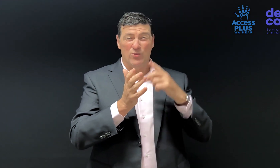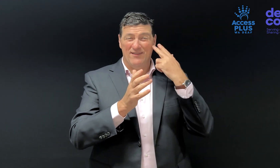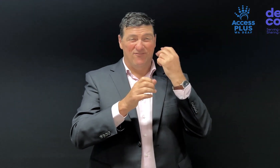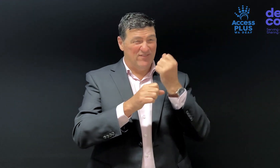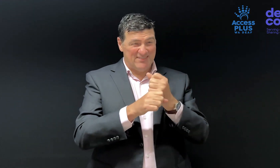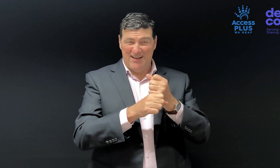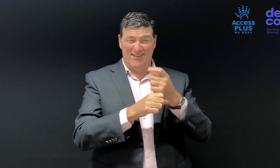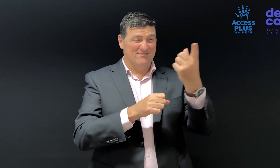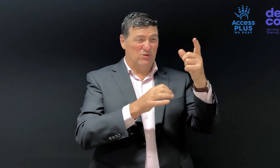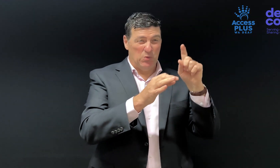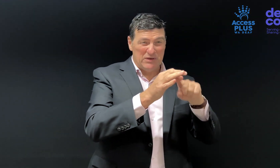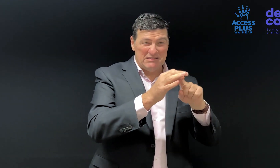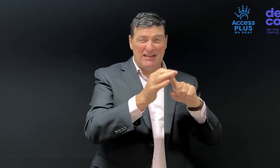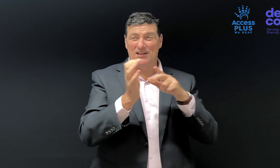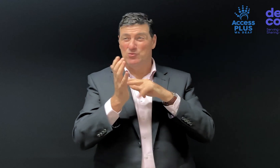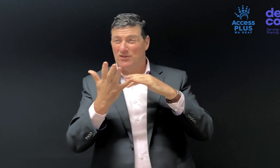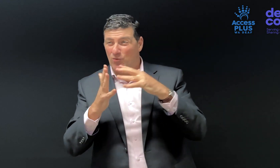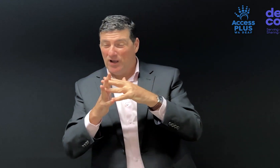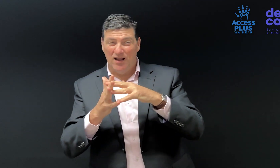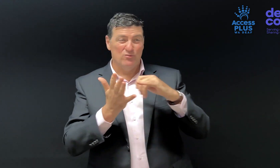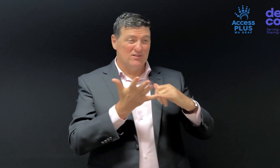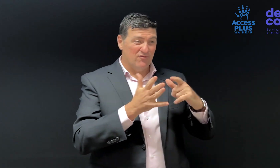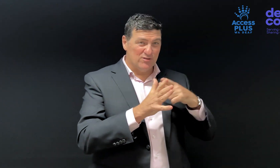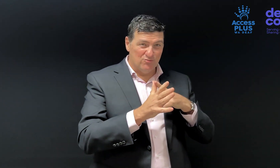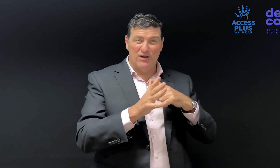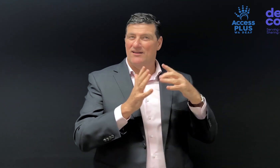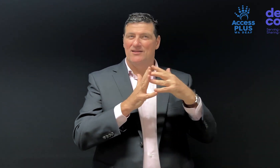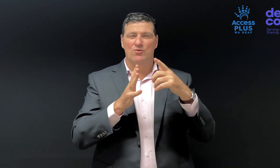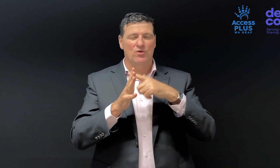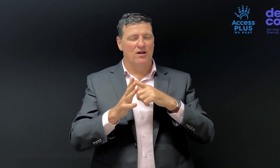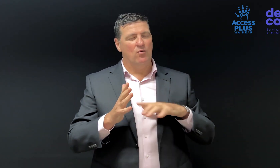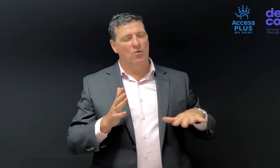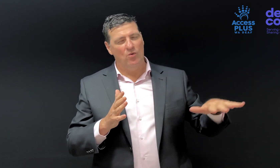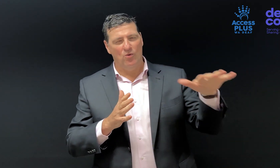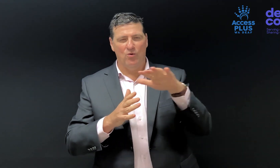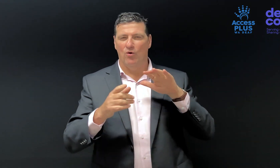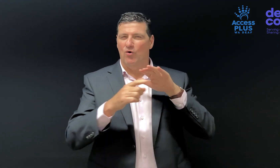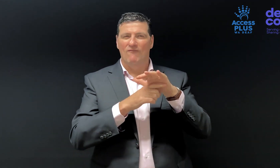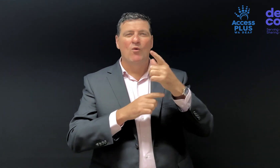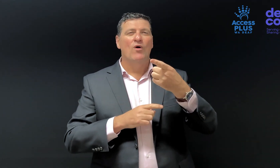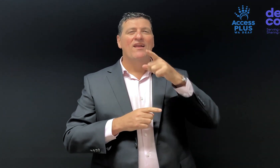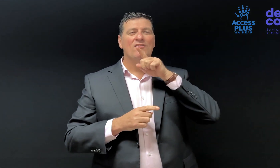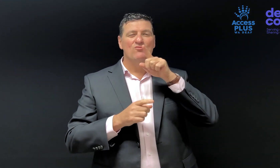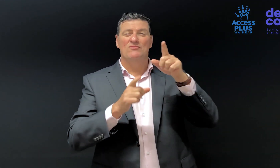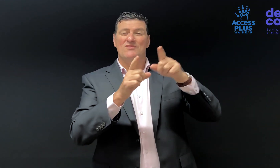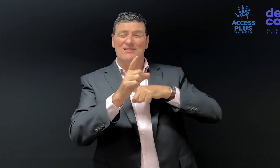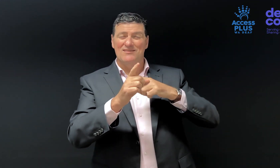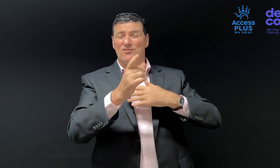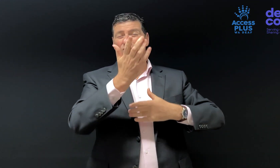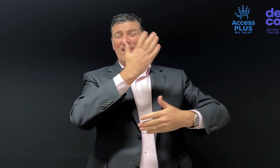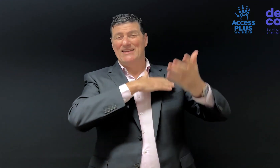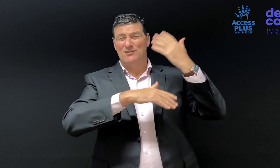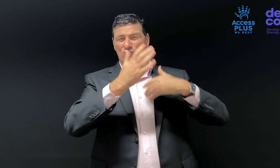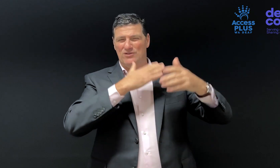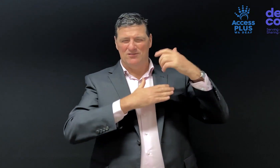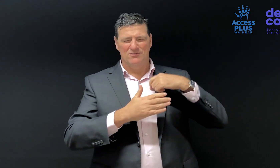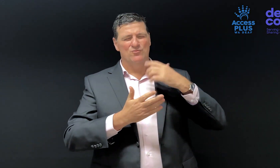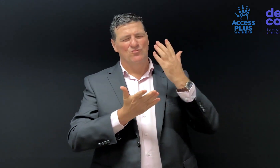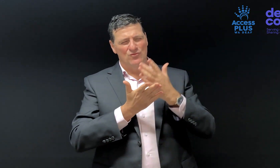All Deaf societies, regardless of which state they're in, have been over a hundred years old. The